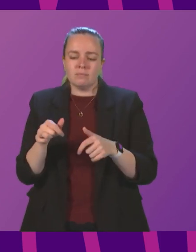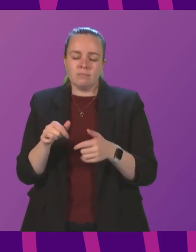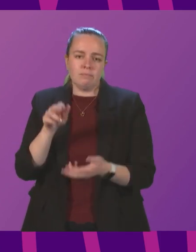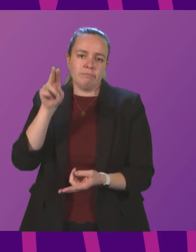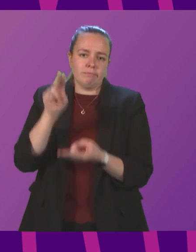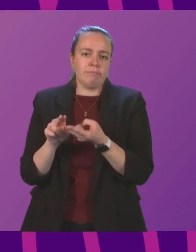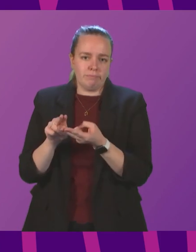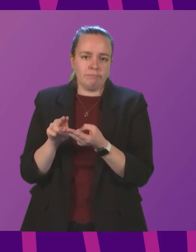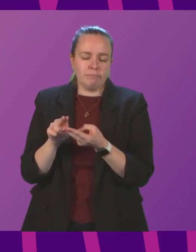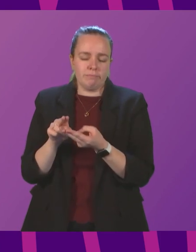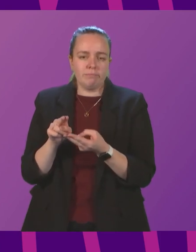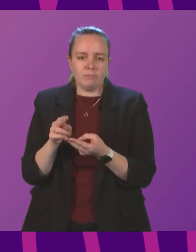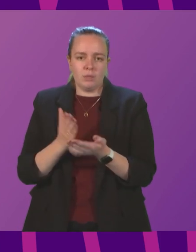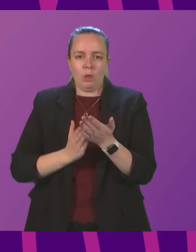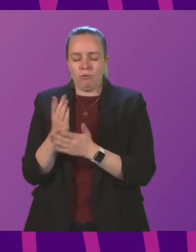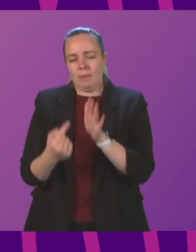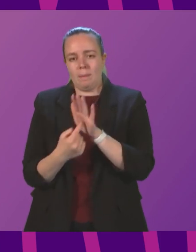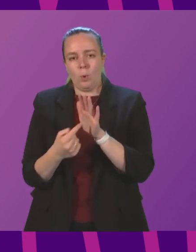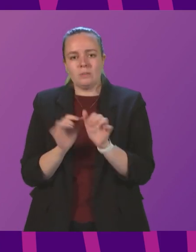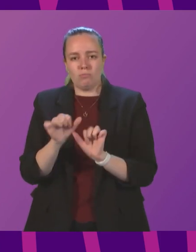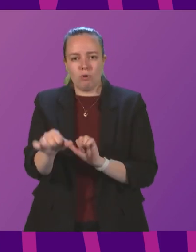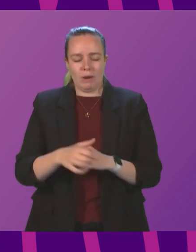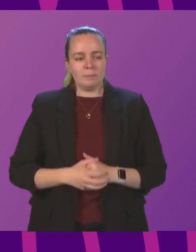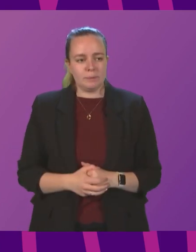absolute minimum as they participate in this important programme.